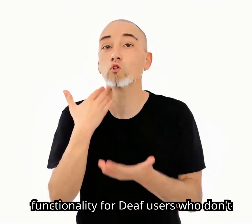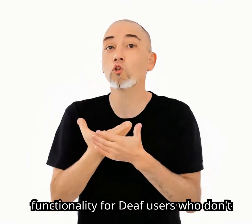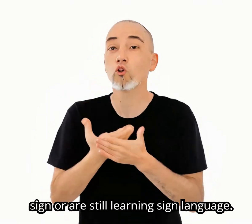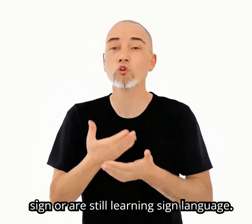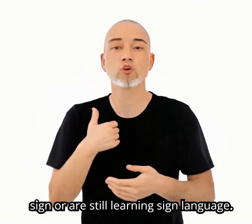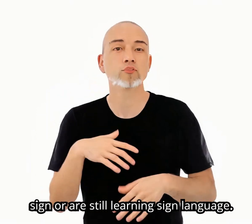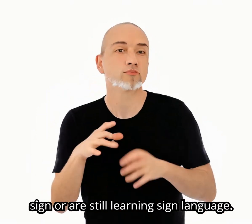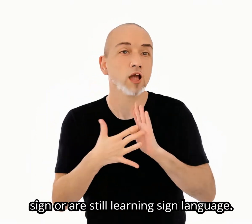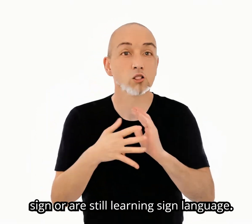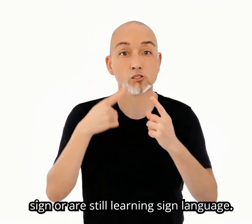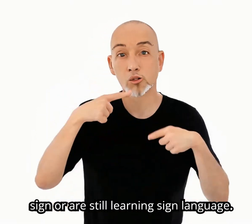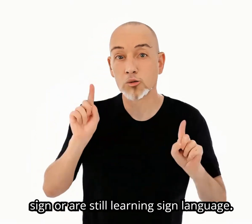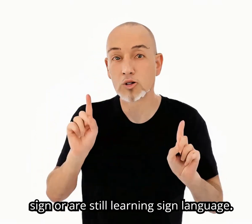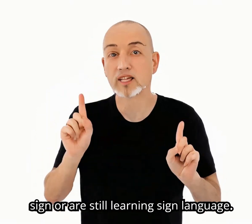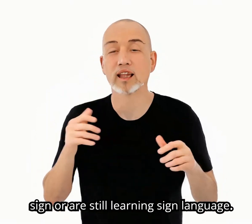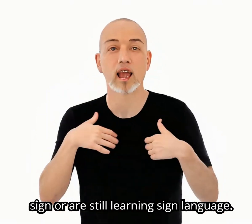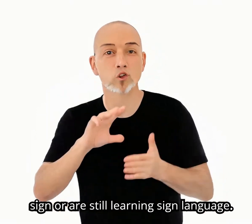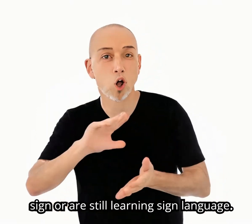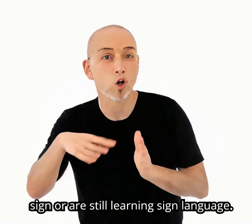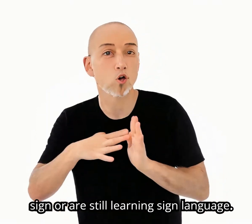don't sign or are still learning sign language.